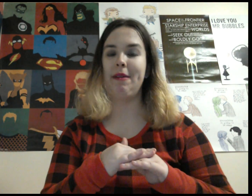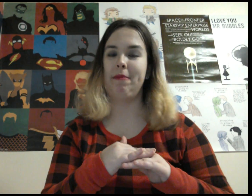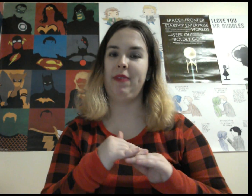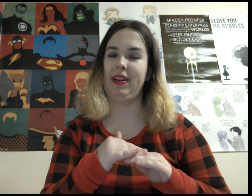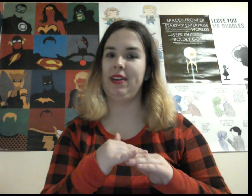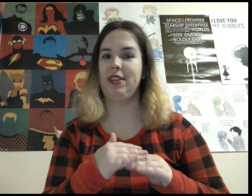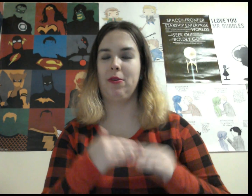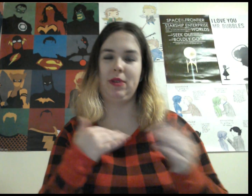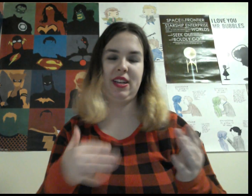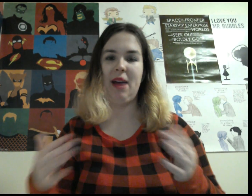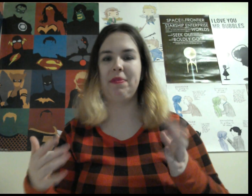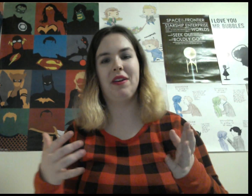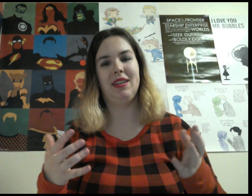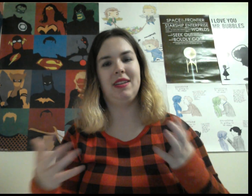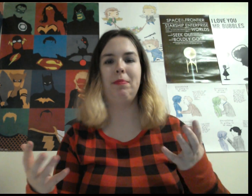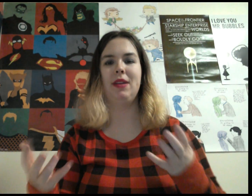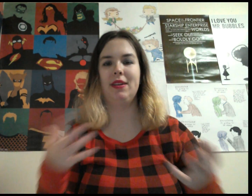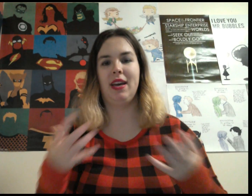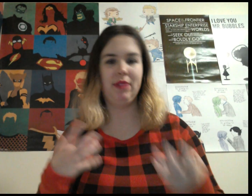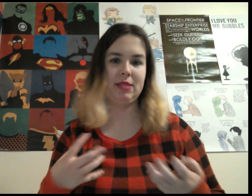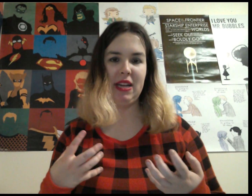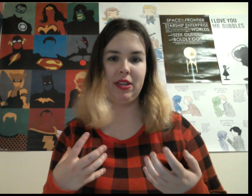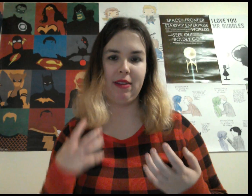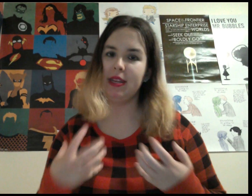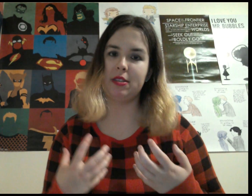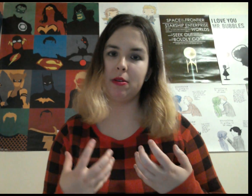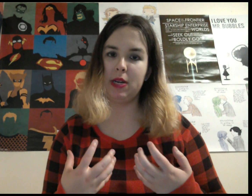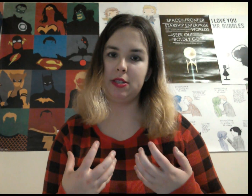I'm very curious to know what's going to happen now that Tip does have this magic of the Eastern Witch.